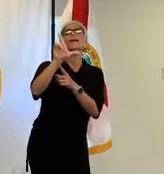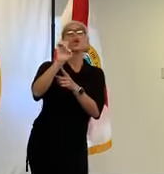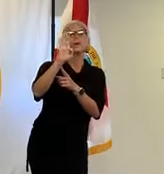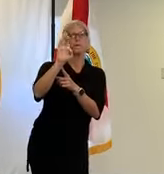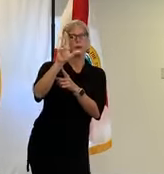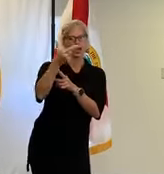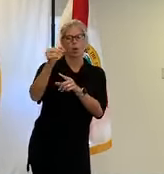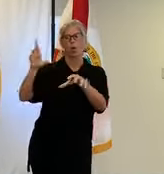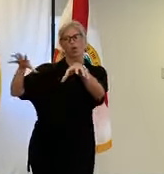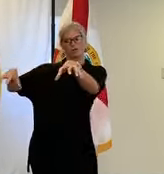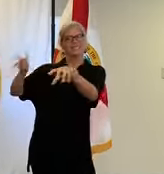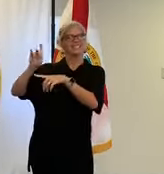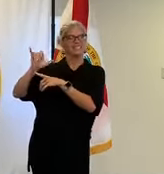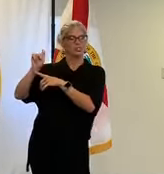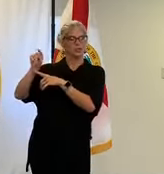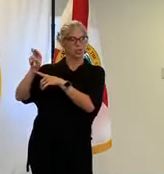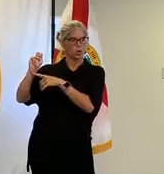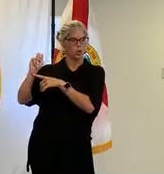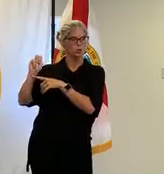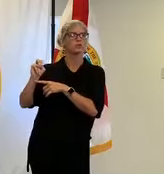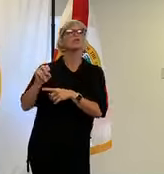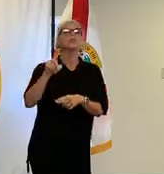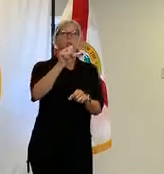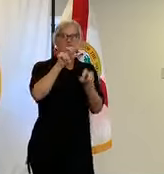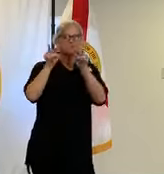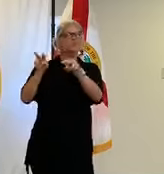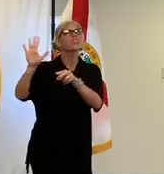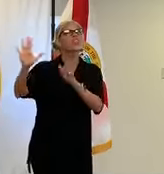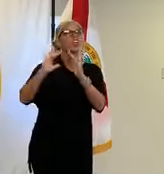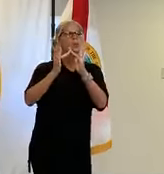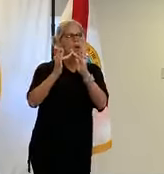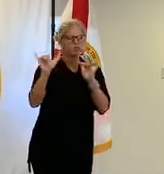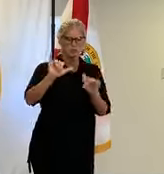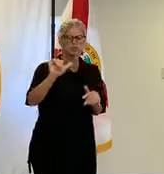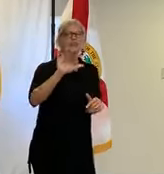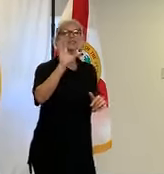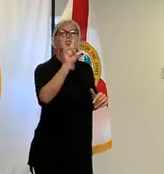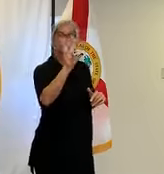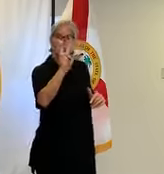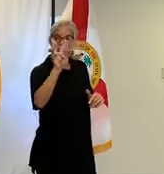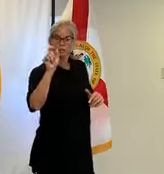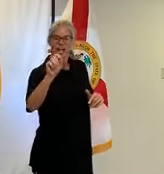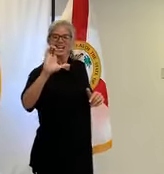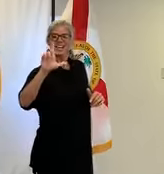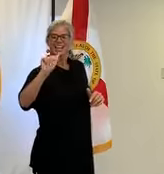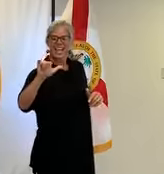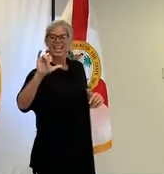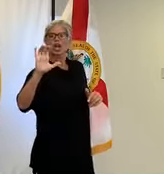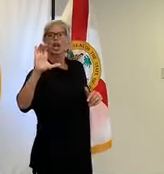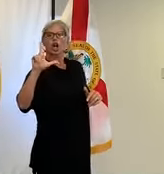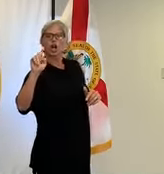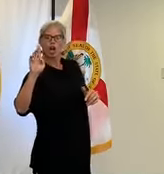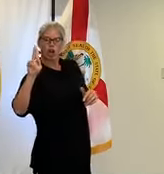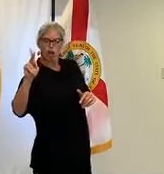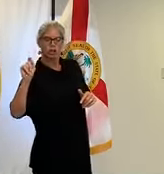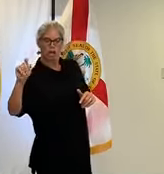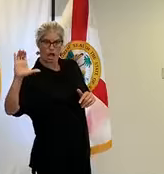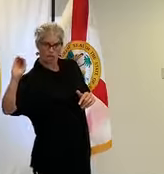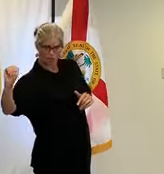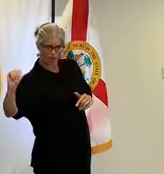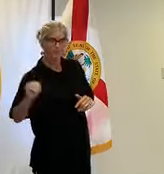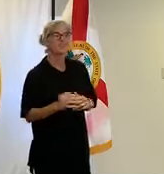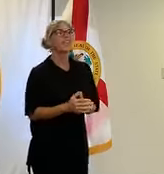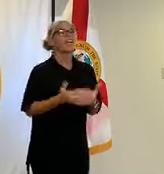clerk's website at clay clerk.com finally the sheriff's office the lobbies are closed so please call ahead